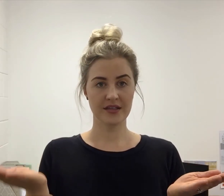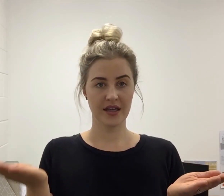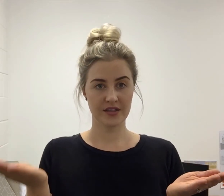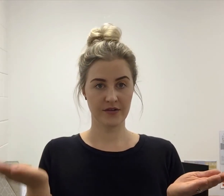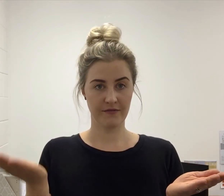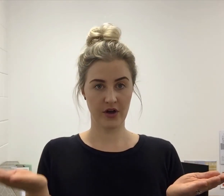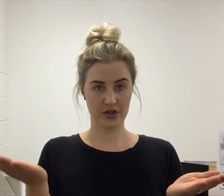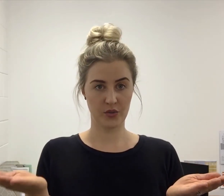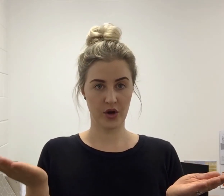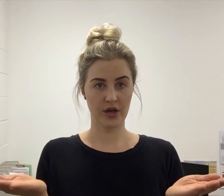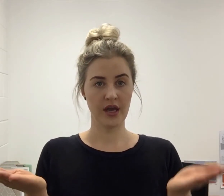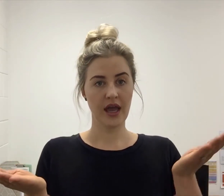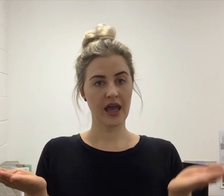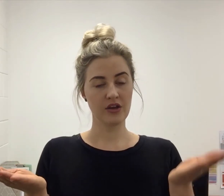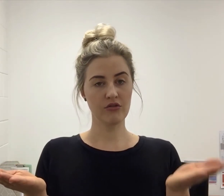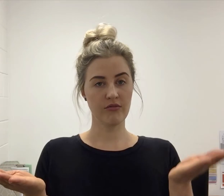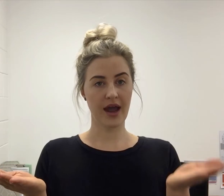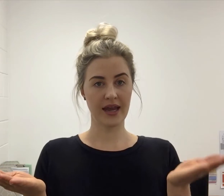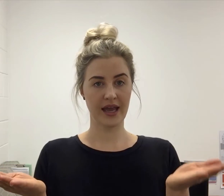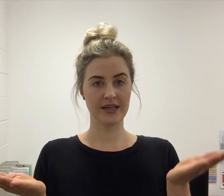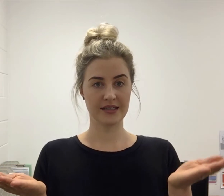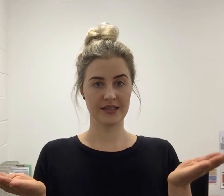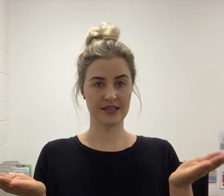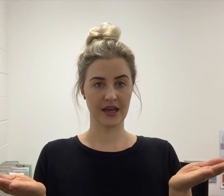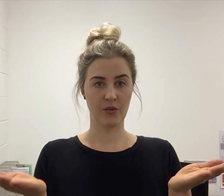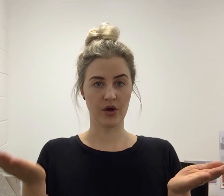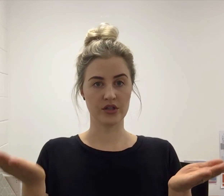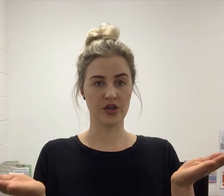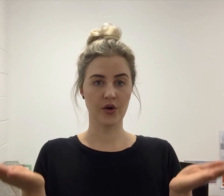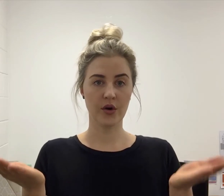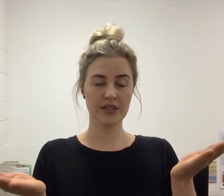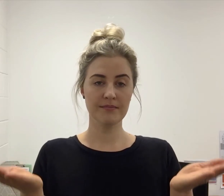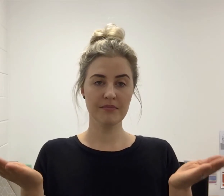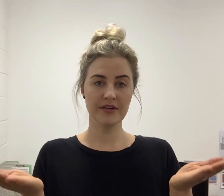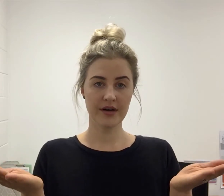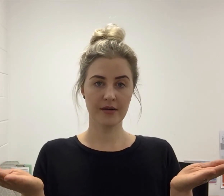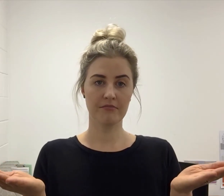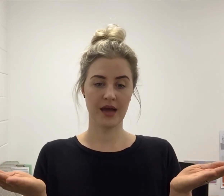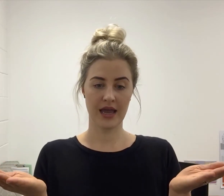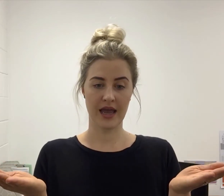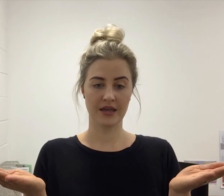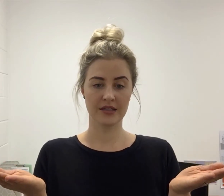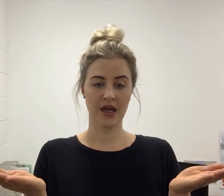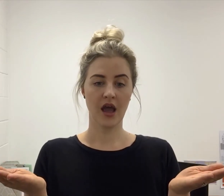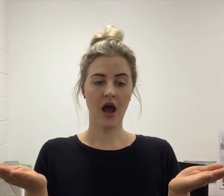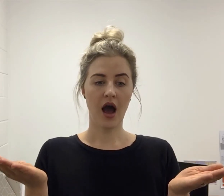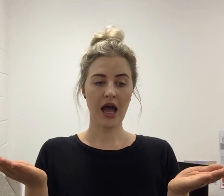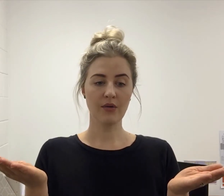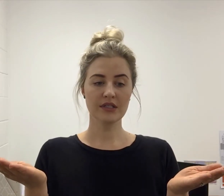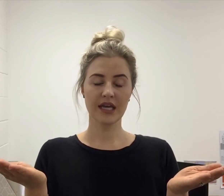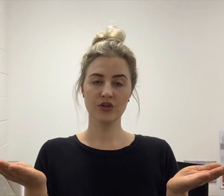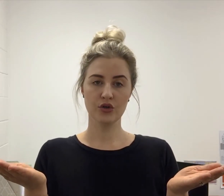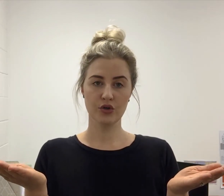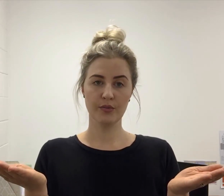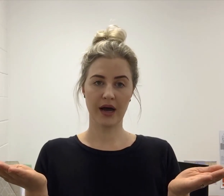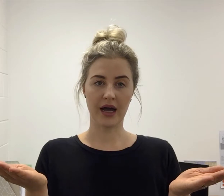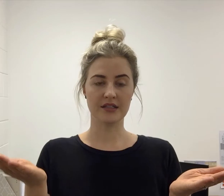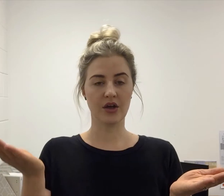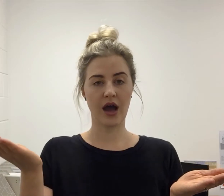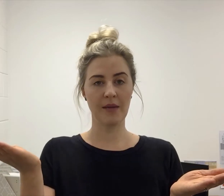is the first word and your right hand is the second word. So you're going to mirror my hands. I will say two parts. So I